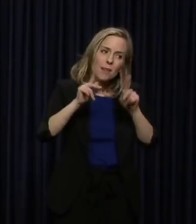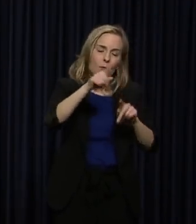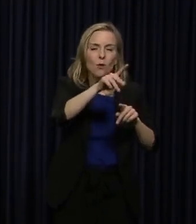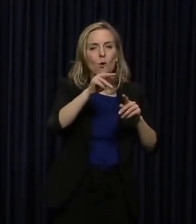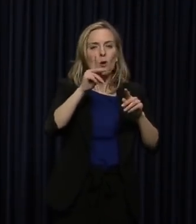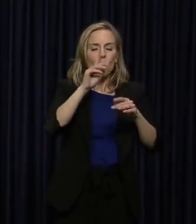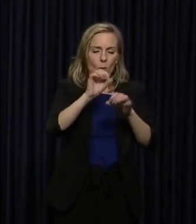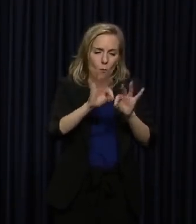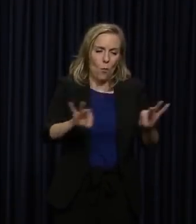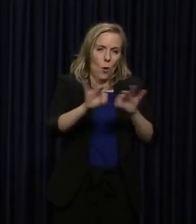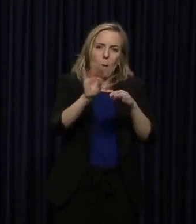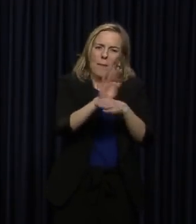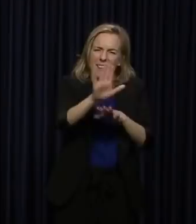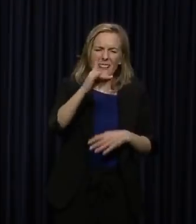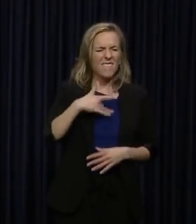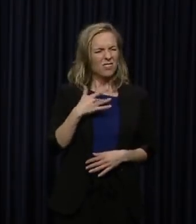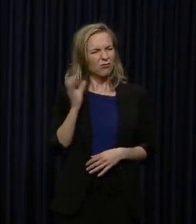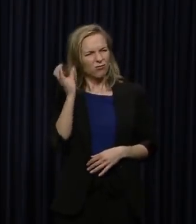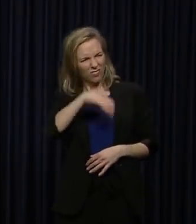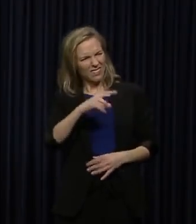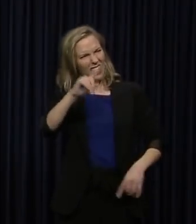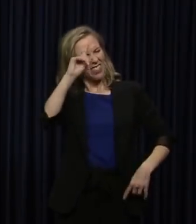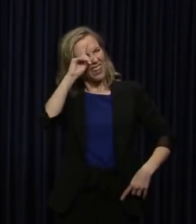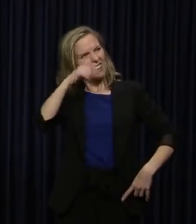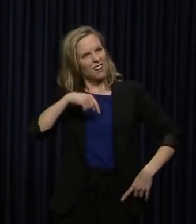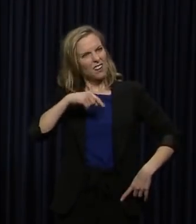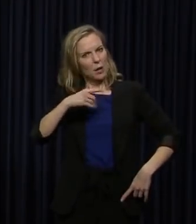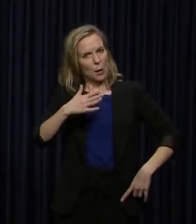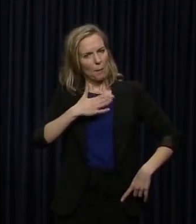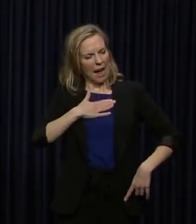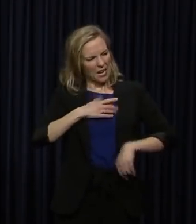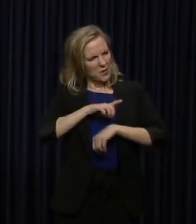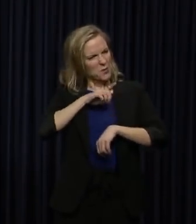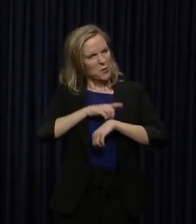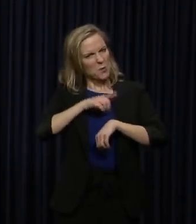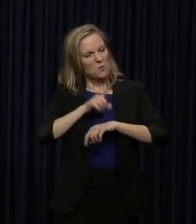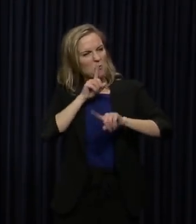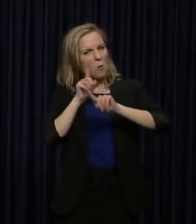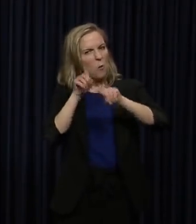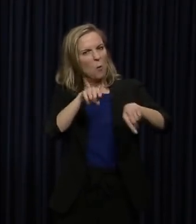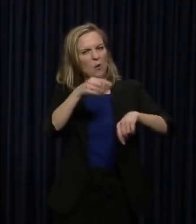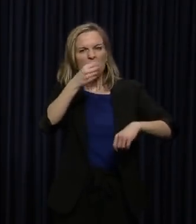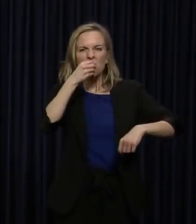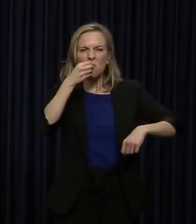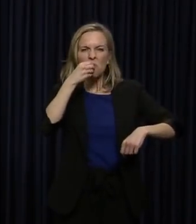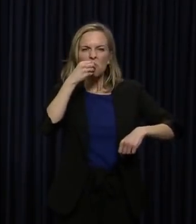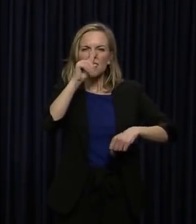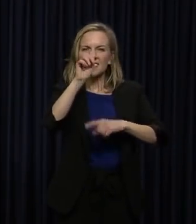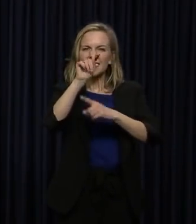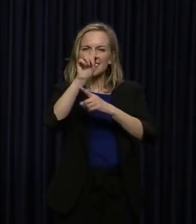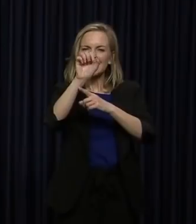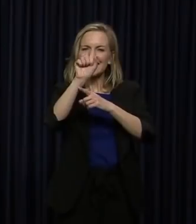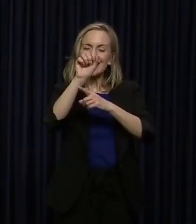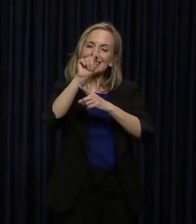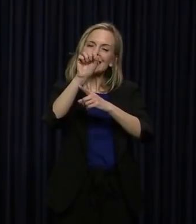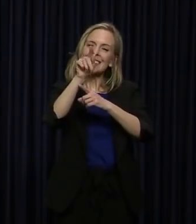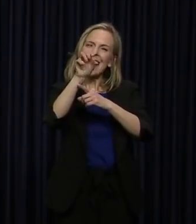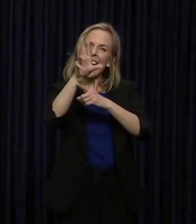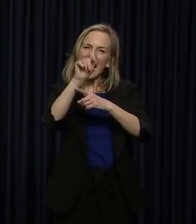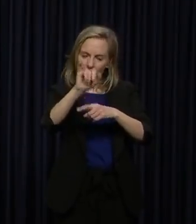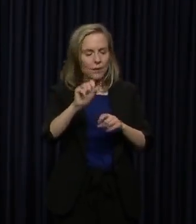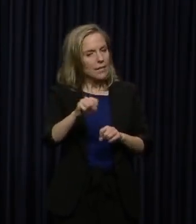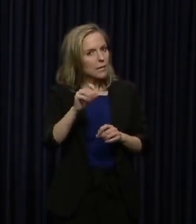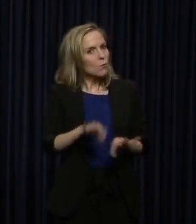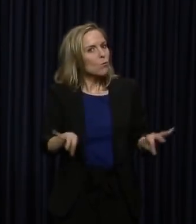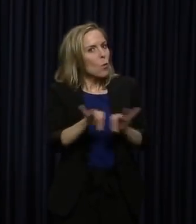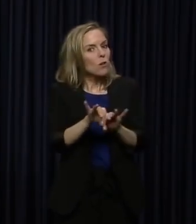our community. I know it's a little strange to think about patriotic duty and ordering takeout. It is important. Governor,